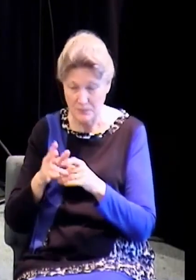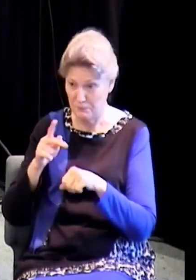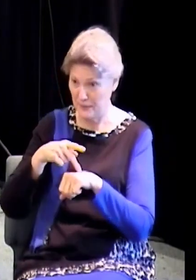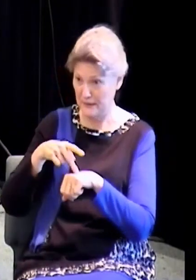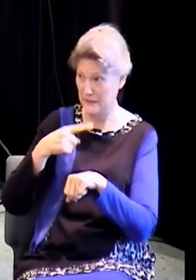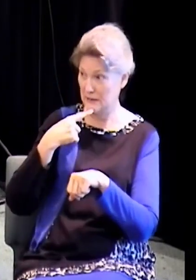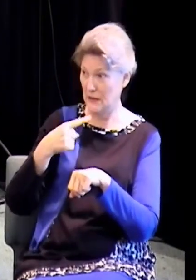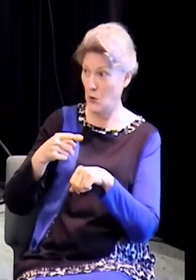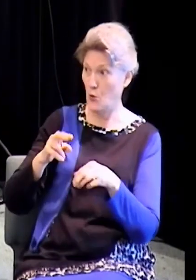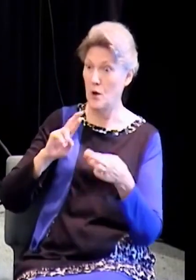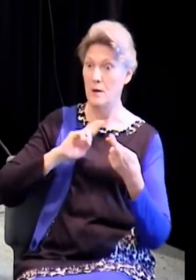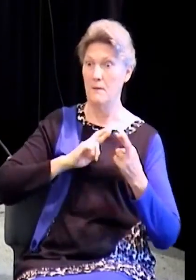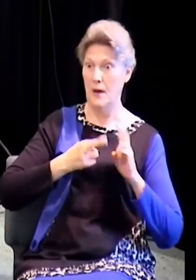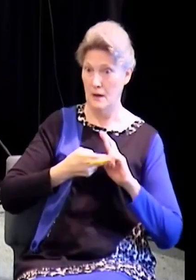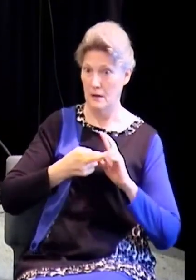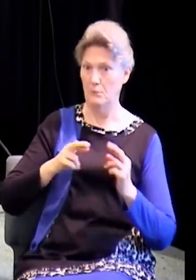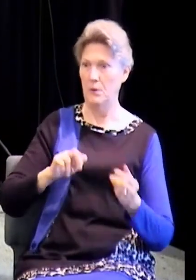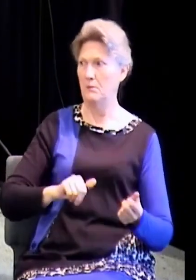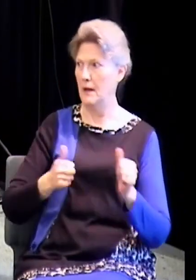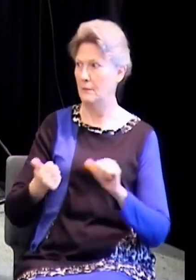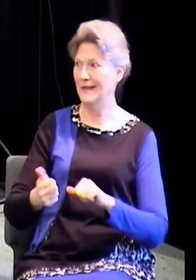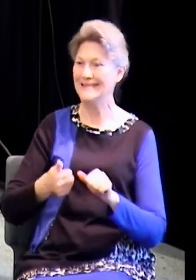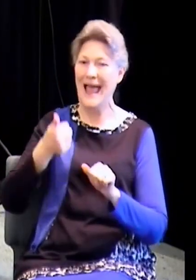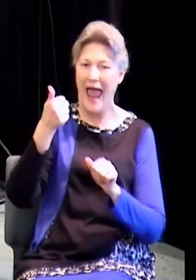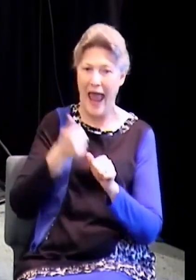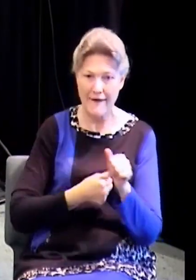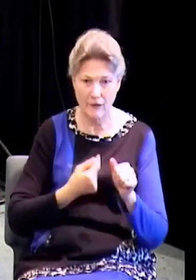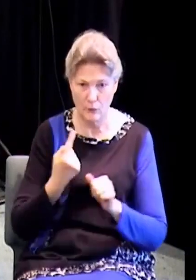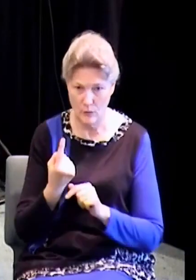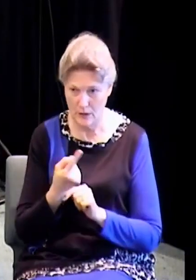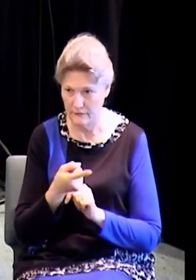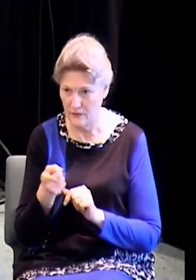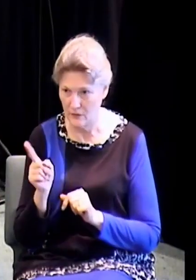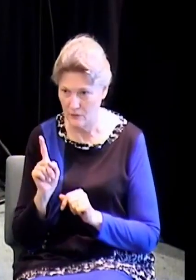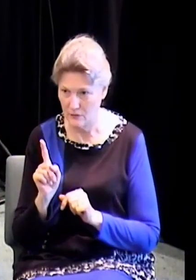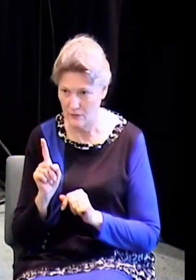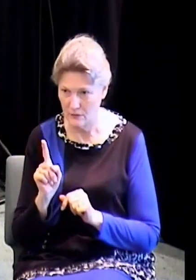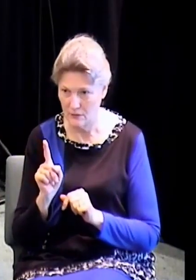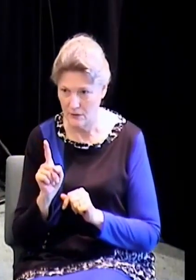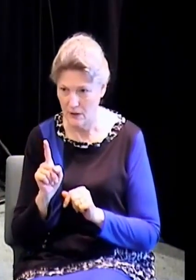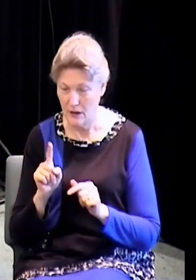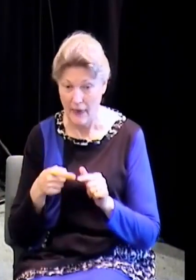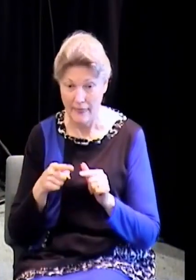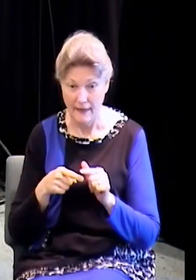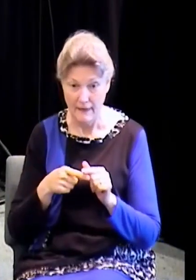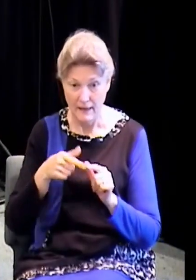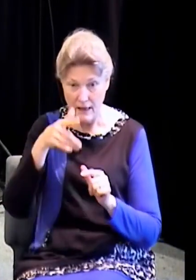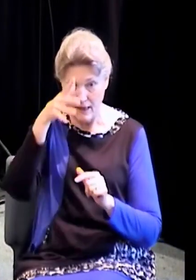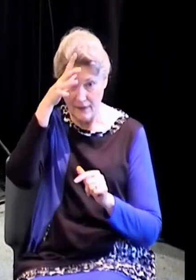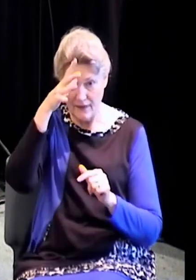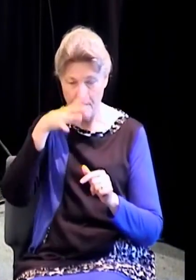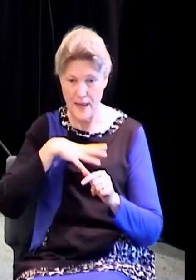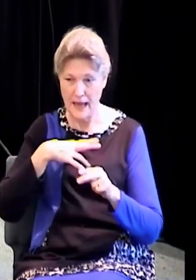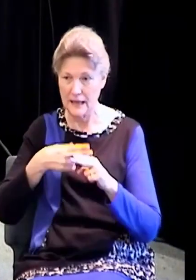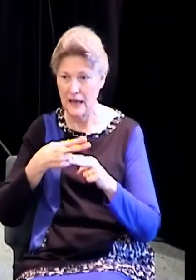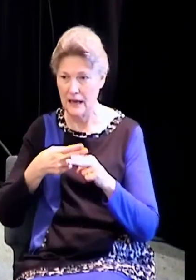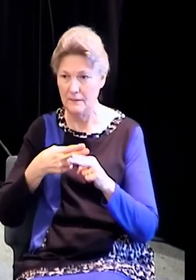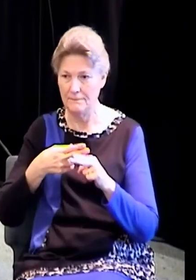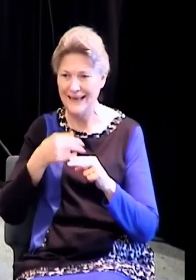I dodged that one. And then Cornelius wasn't baptized, but he went and got the Holy Ghost. Aha! He got the